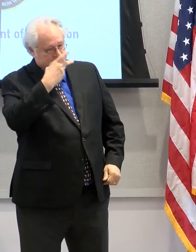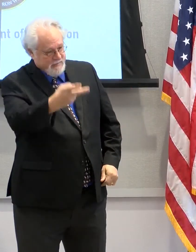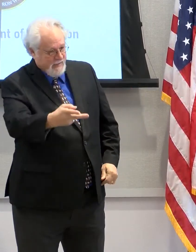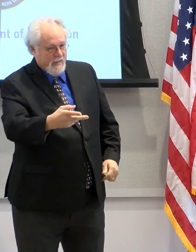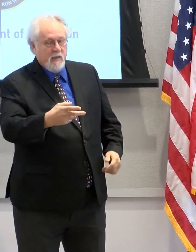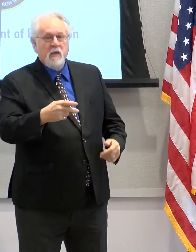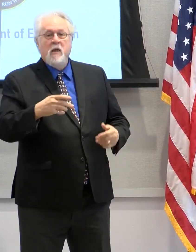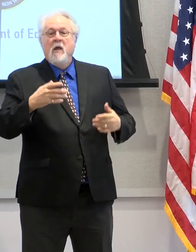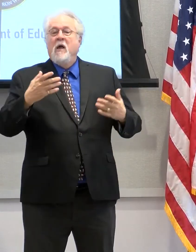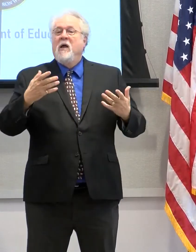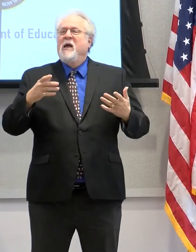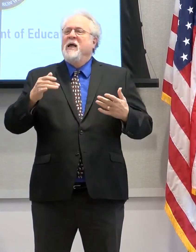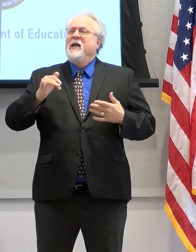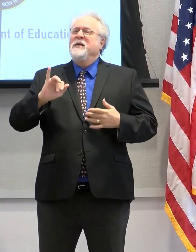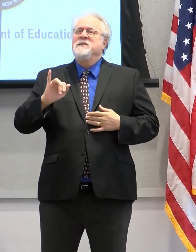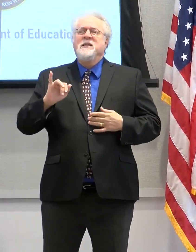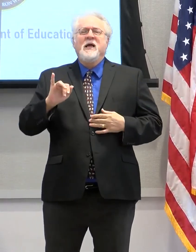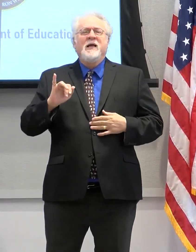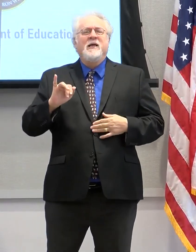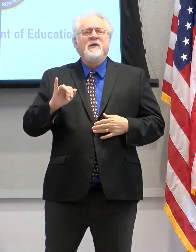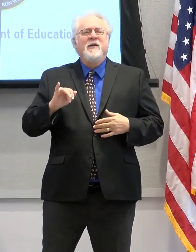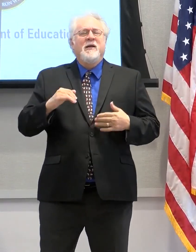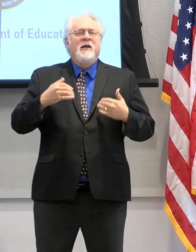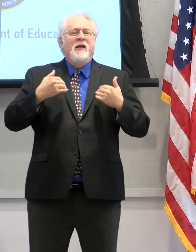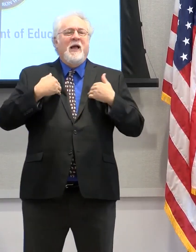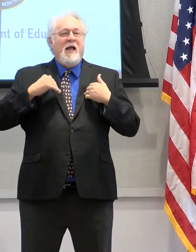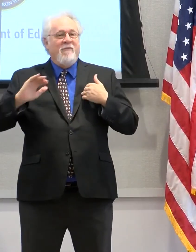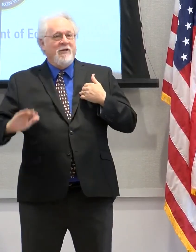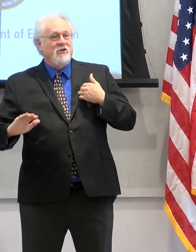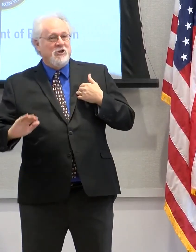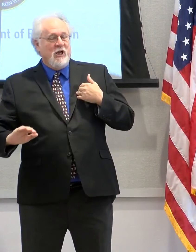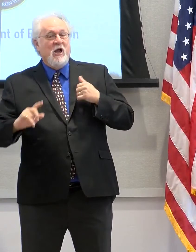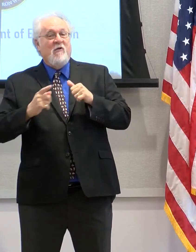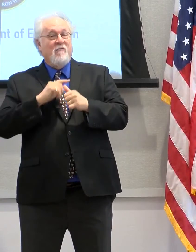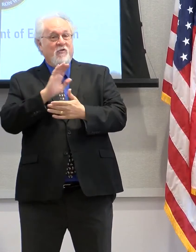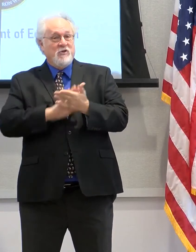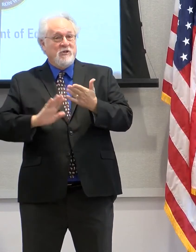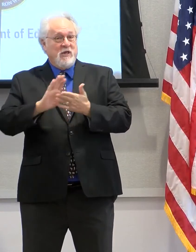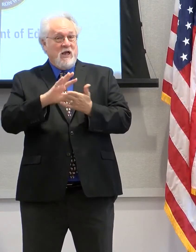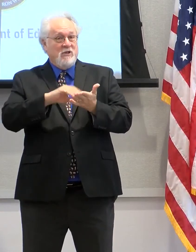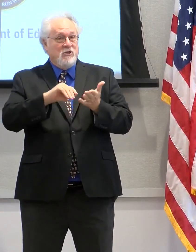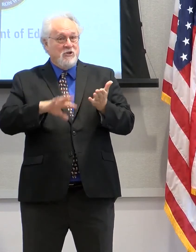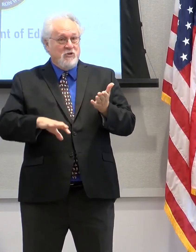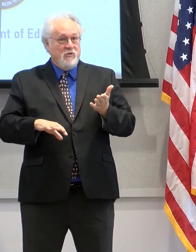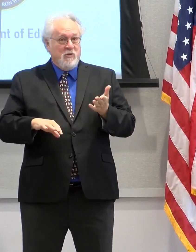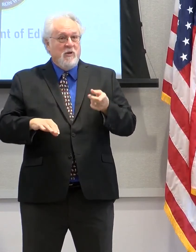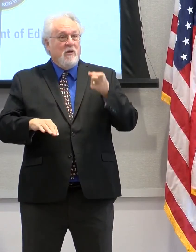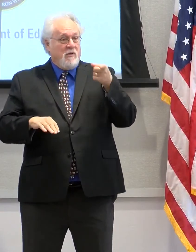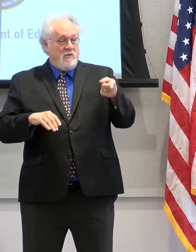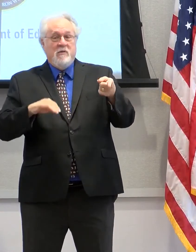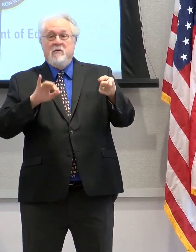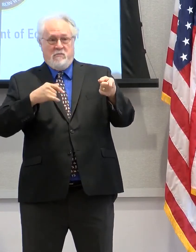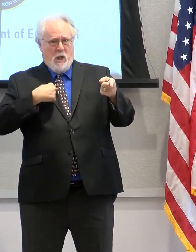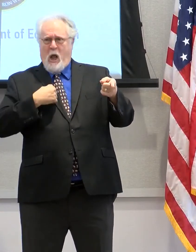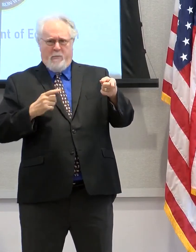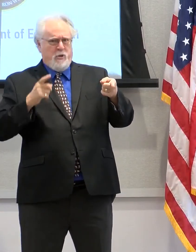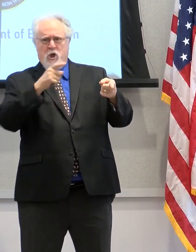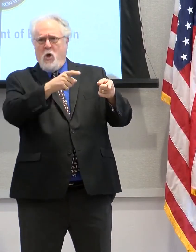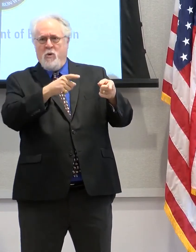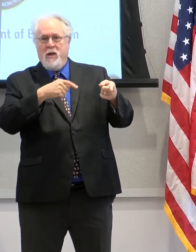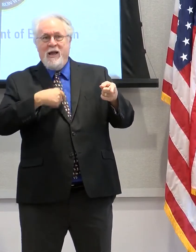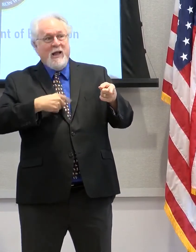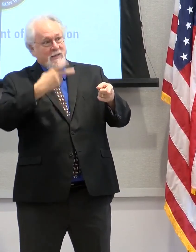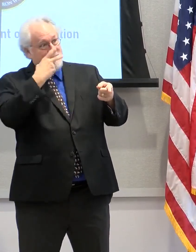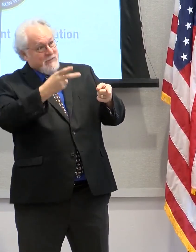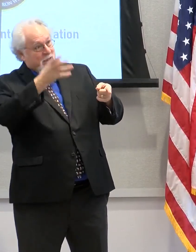So to me, it's a little bit like having been the child of a first-generation college student. That was the end. I'm going. They